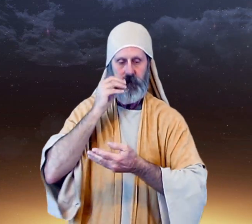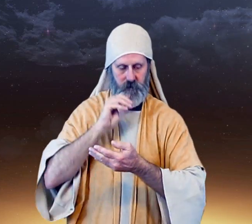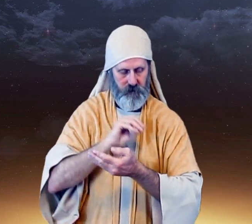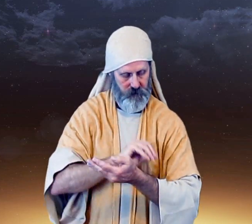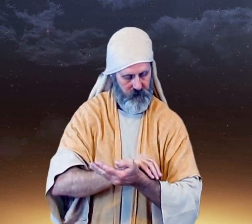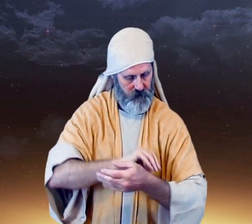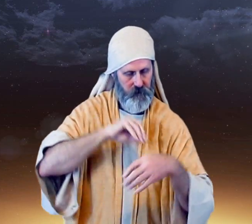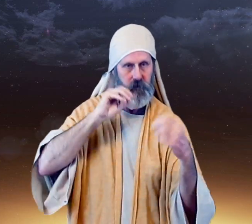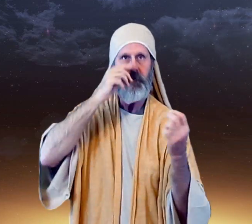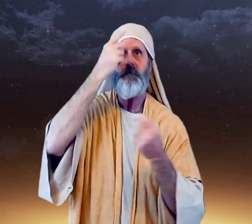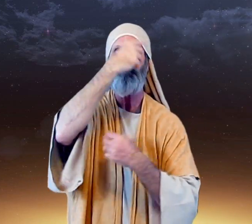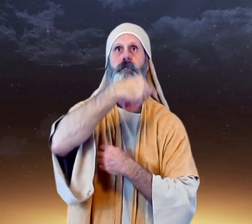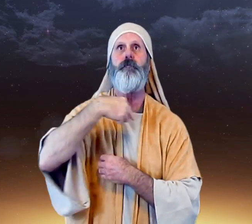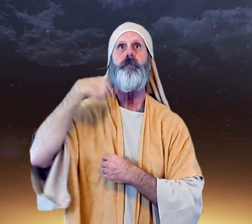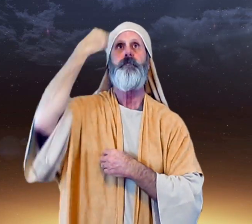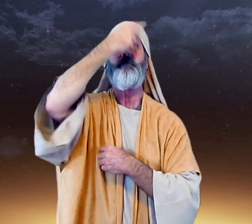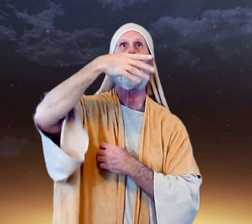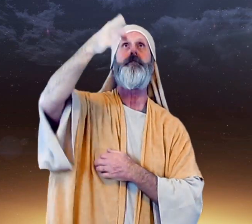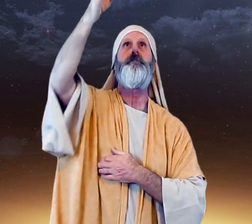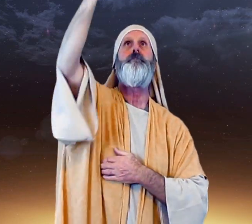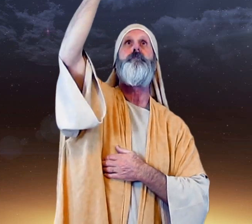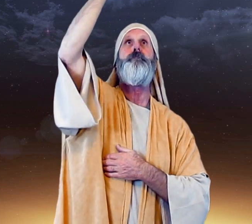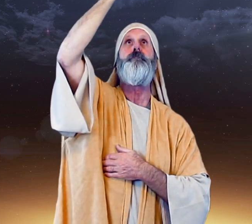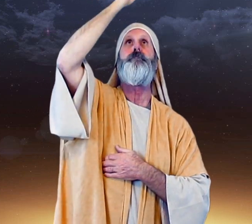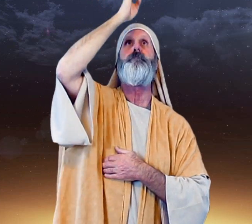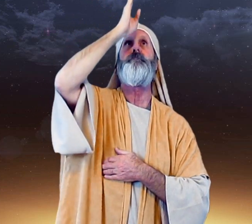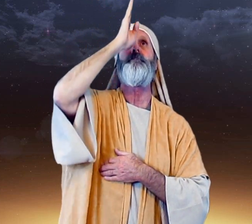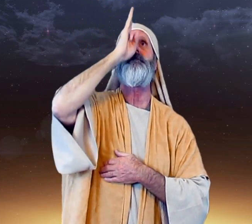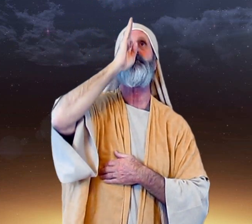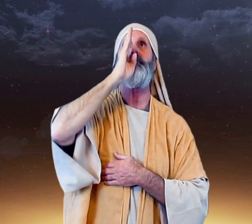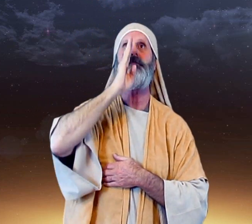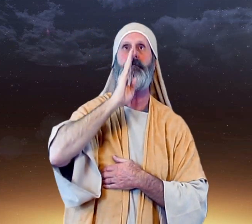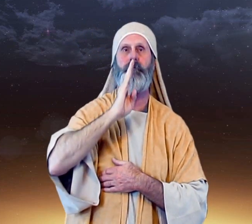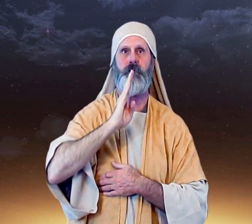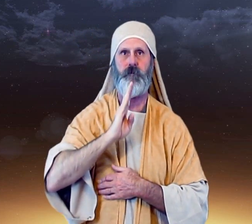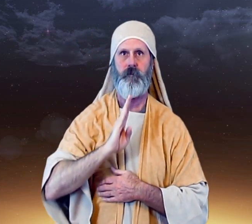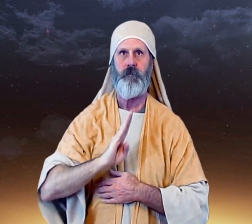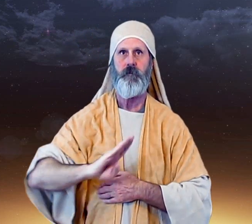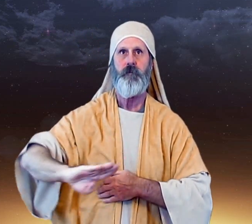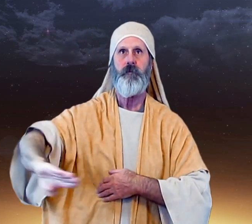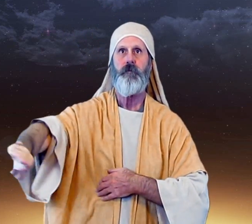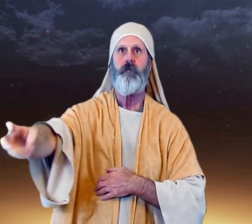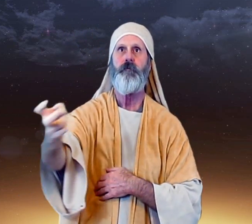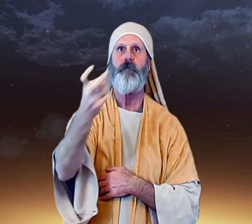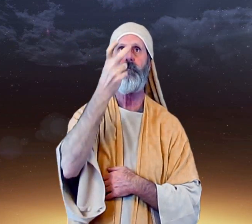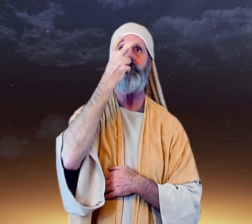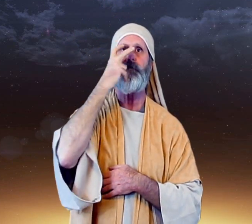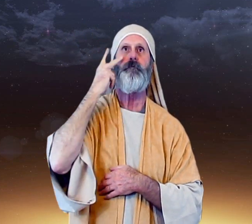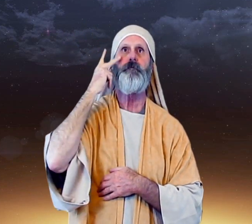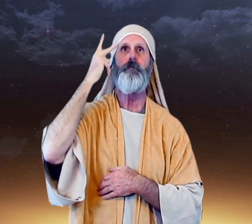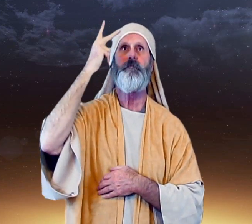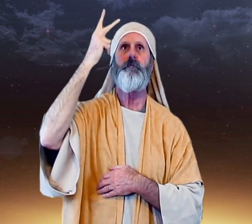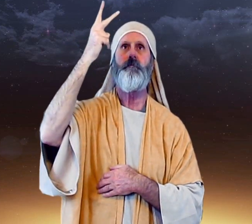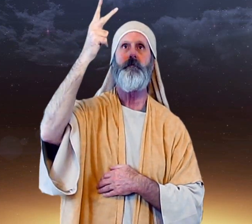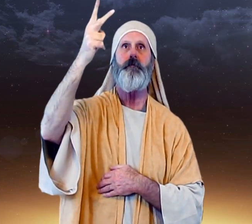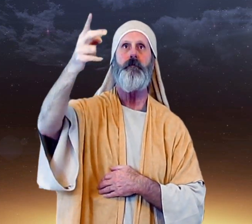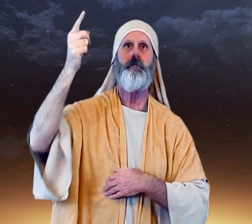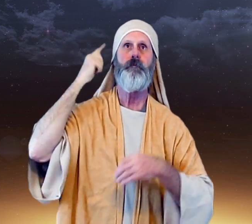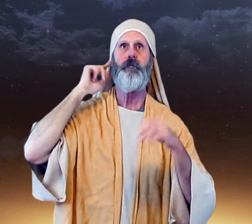kissed the face of God The blind will see, the